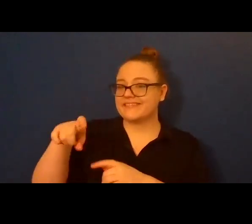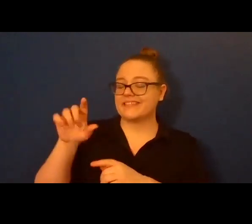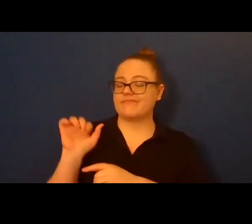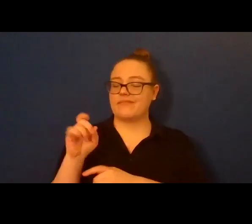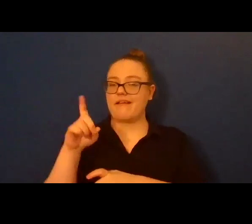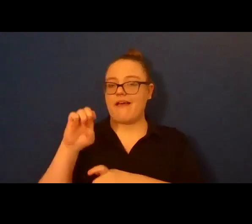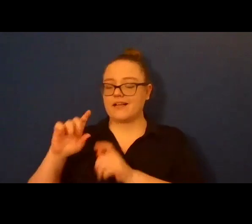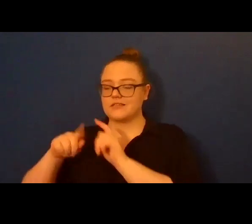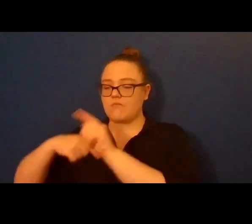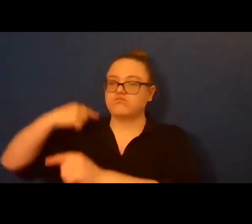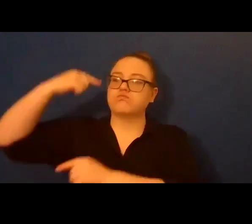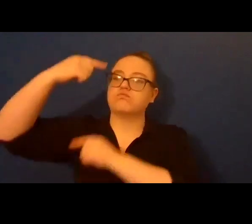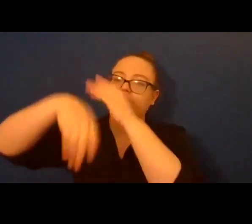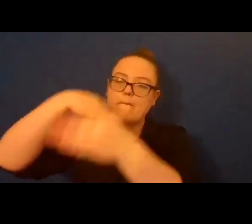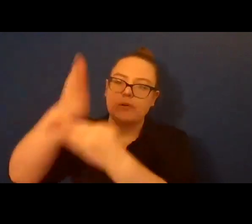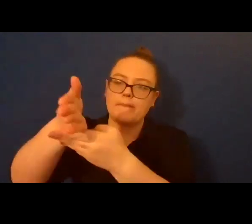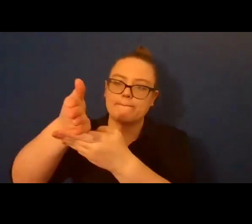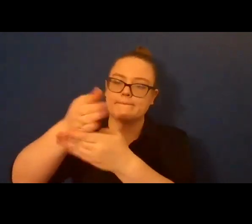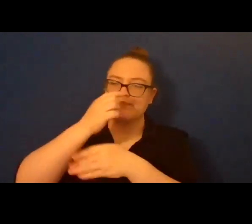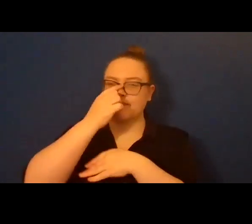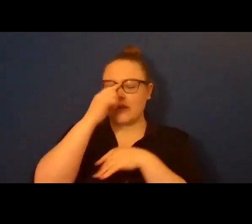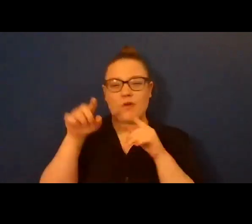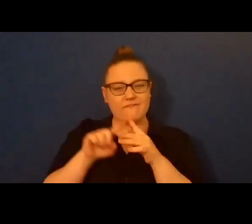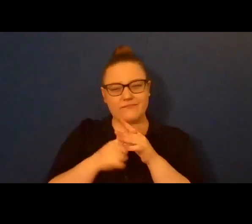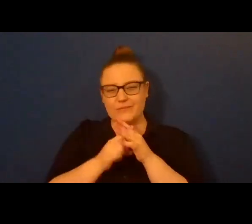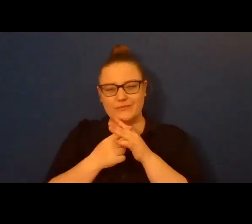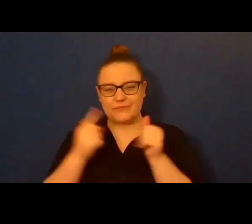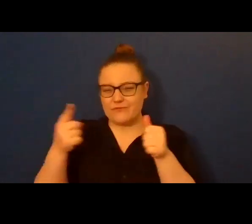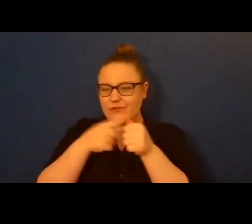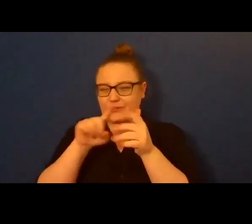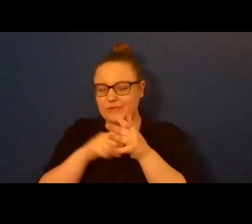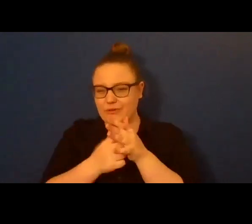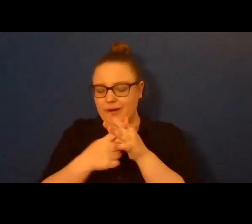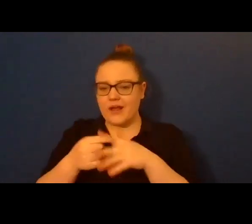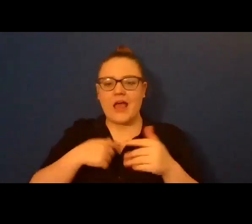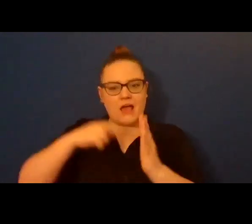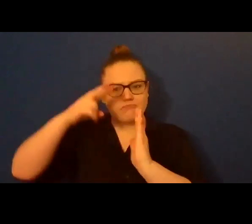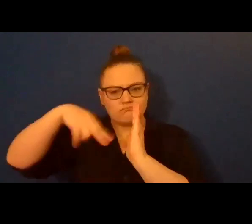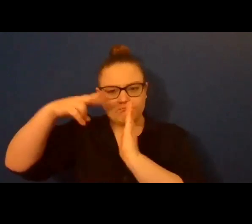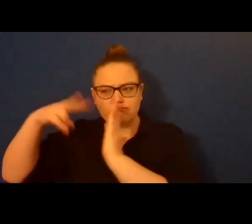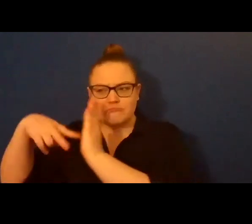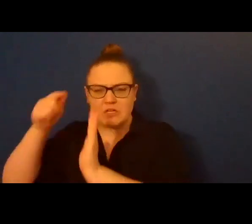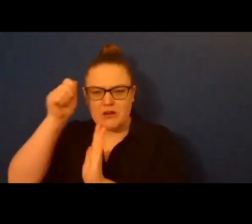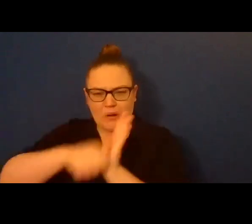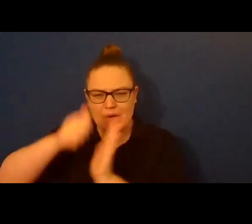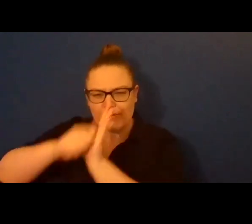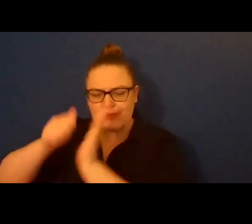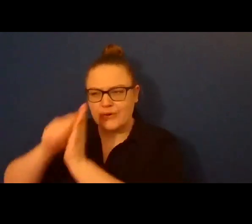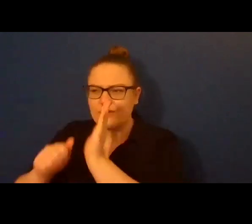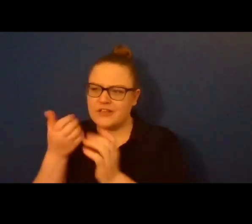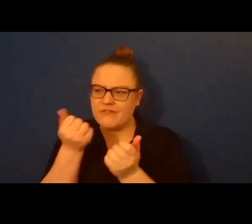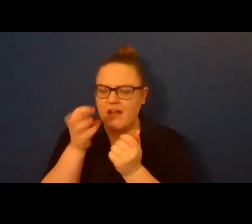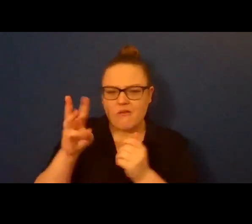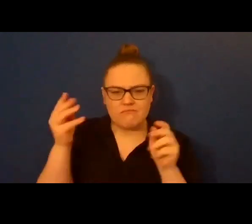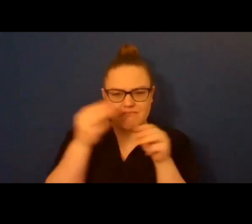axes, I read articles by physicists about velocity and angle and centrifugal force. I read governing rules from the